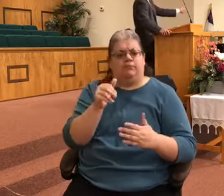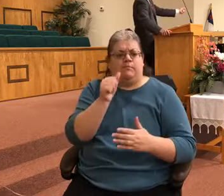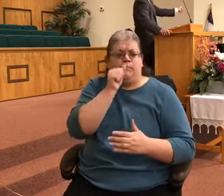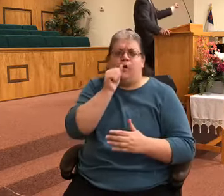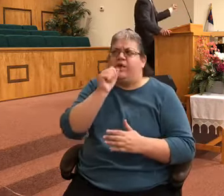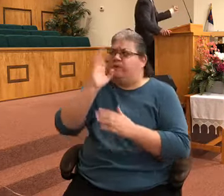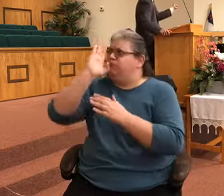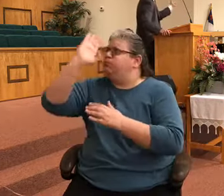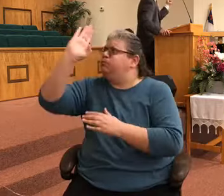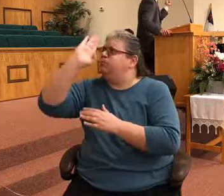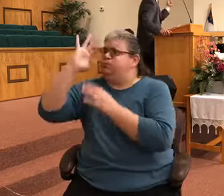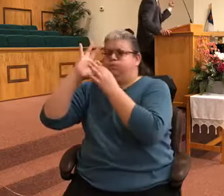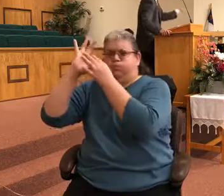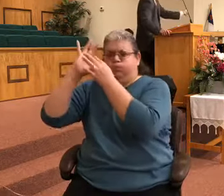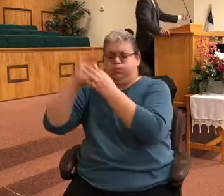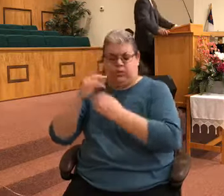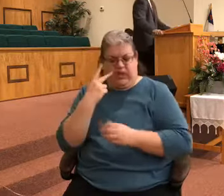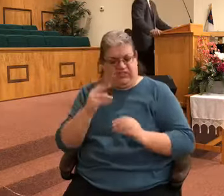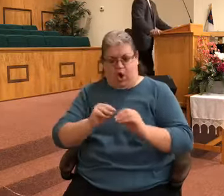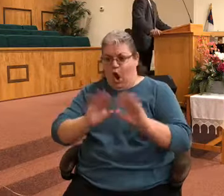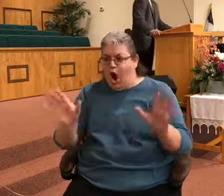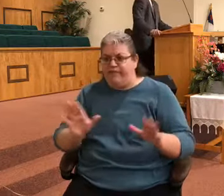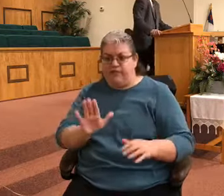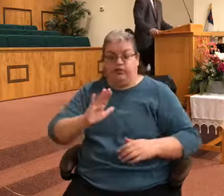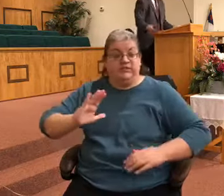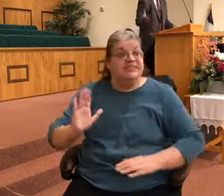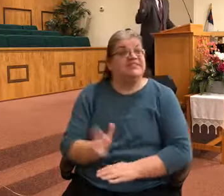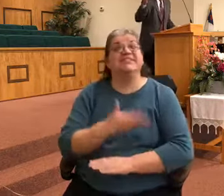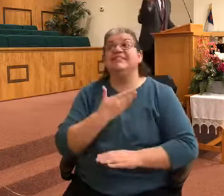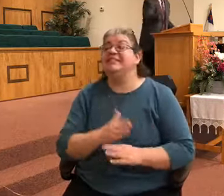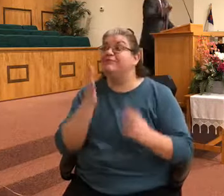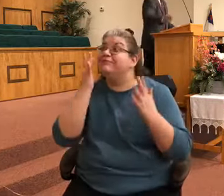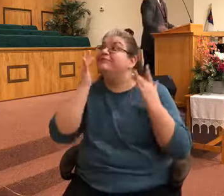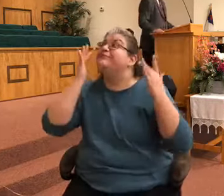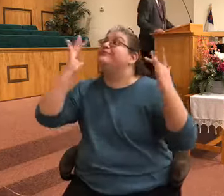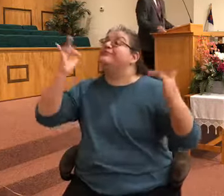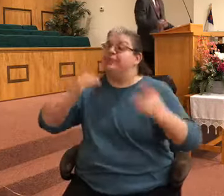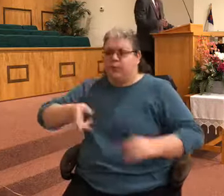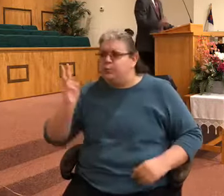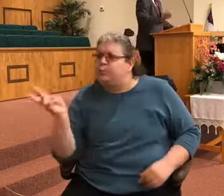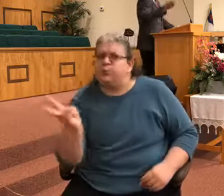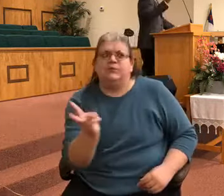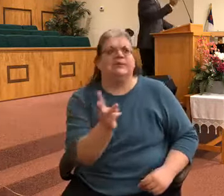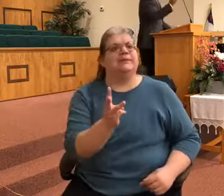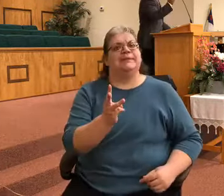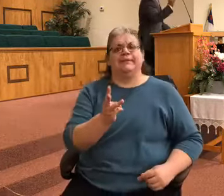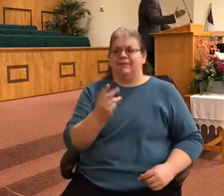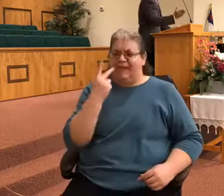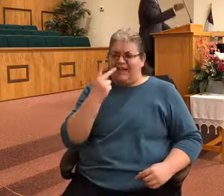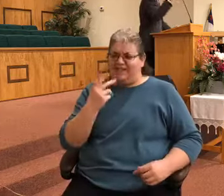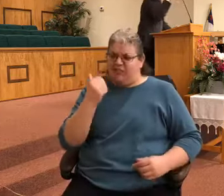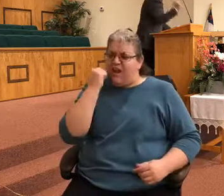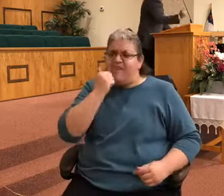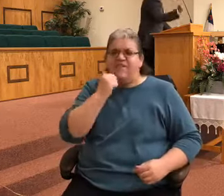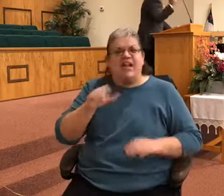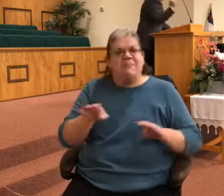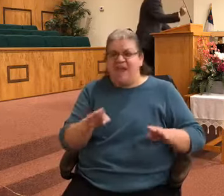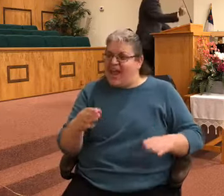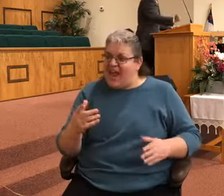I could see it in the way they sang. I could see it in the way they witnessed it. I could see it in their everyday behavior, but something happened.